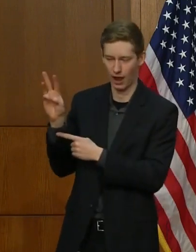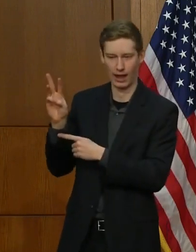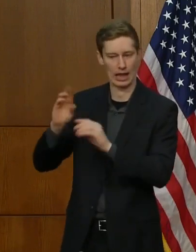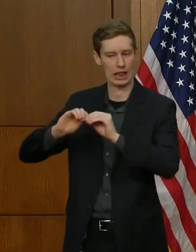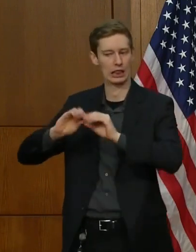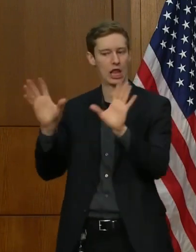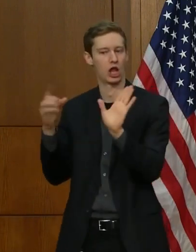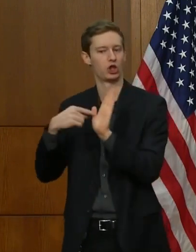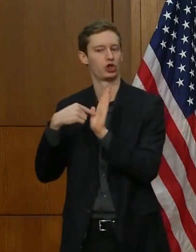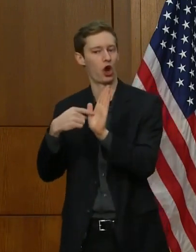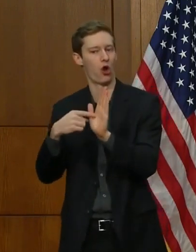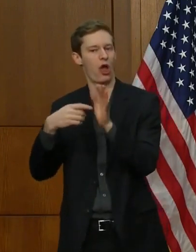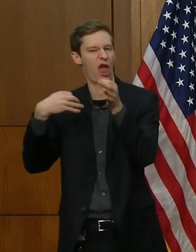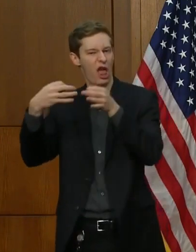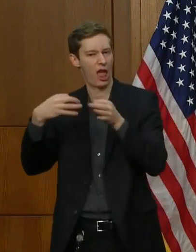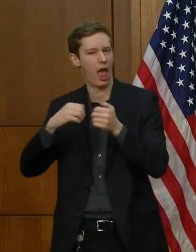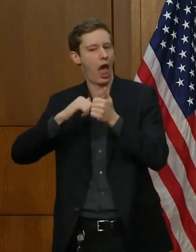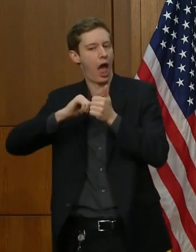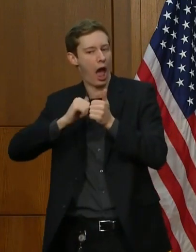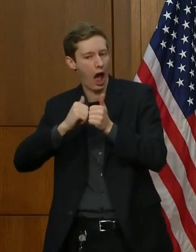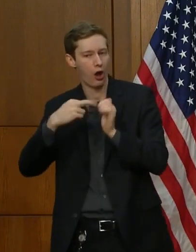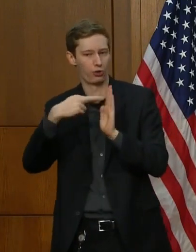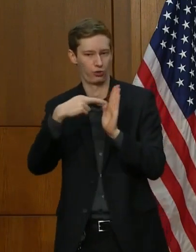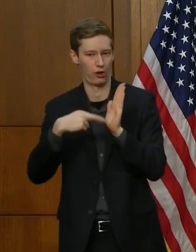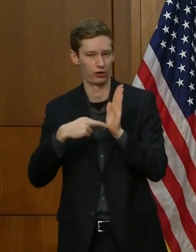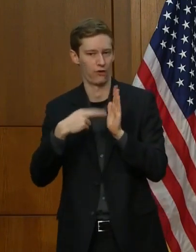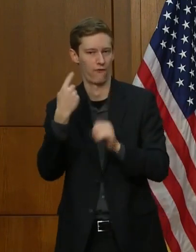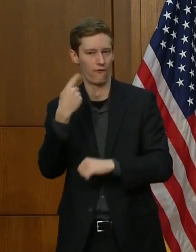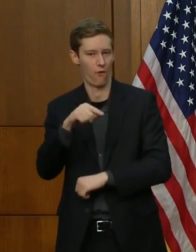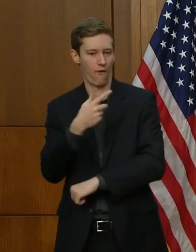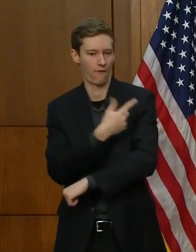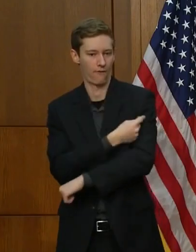and how people can pre-register online or by phone. information about vaccine. So, you you know, Thank